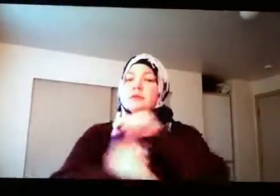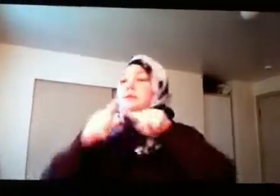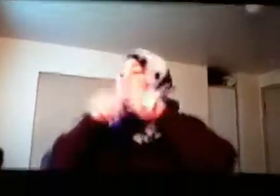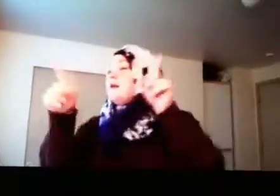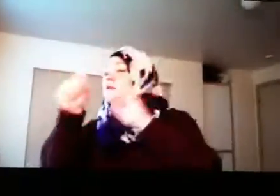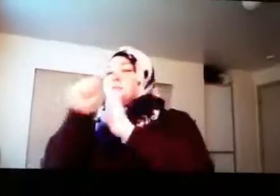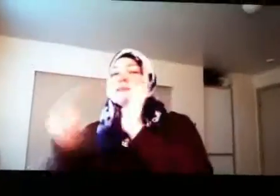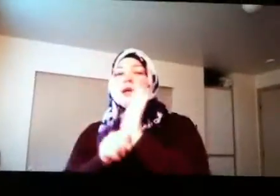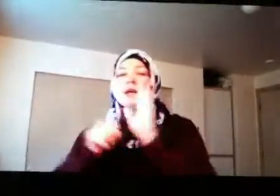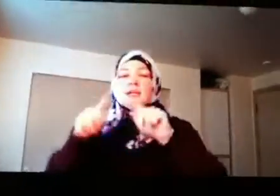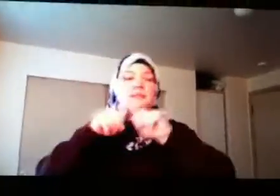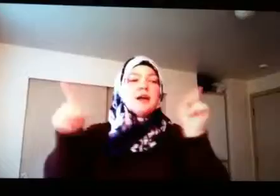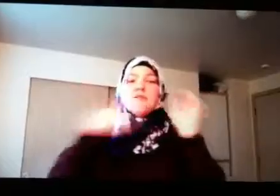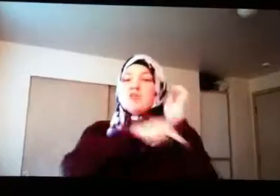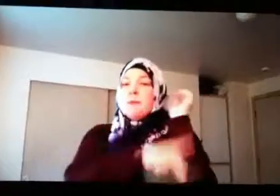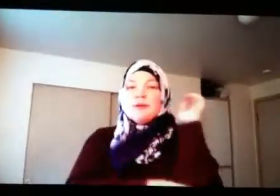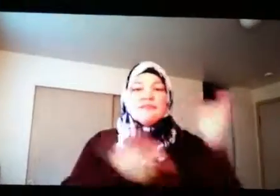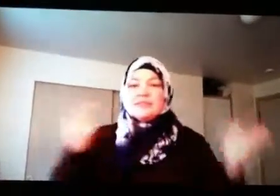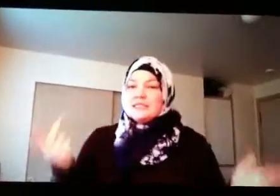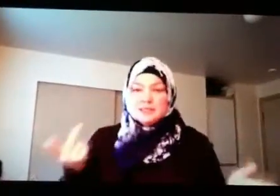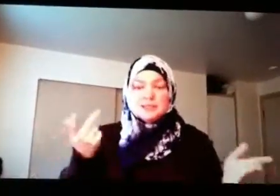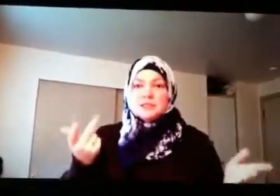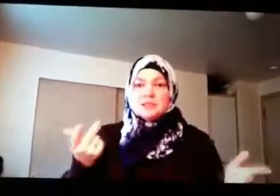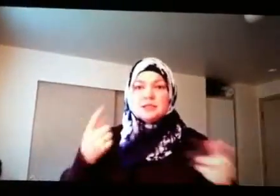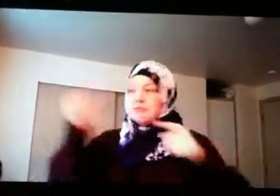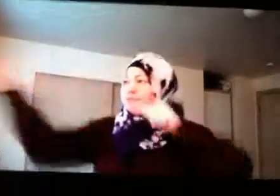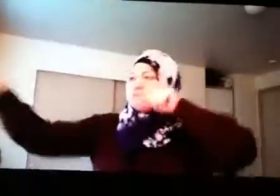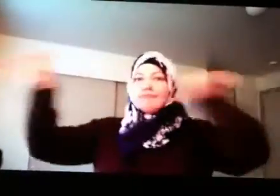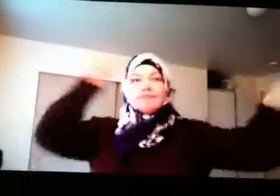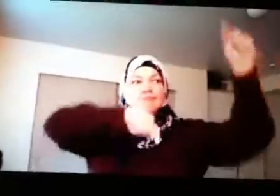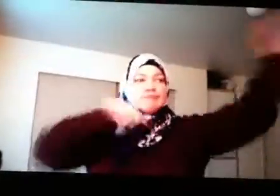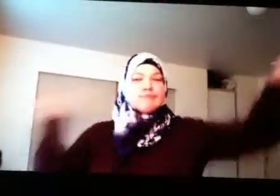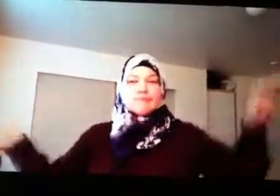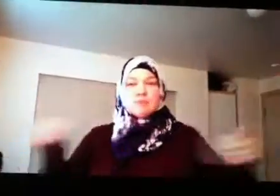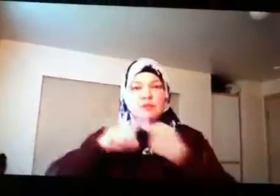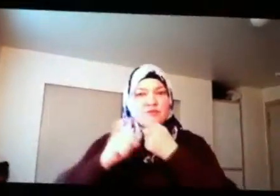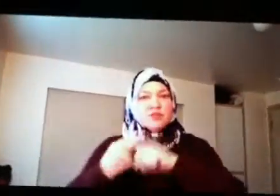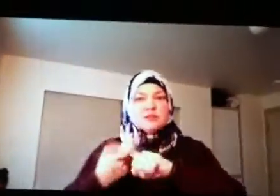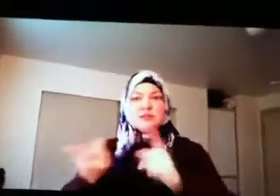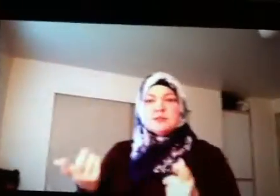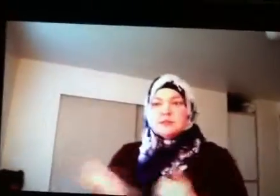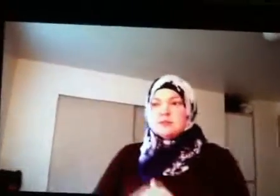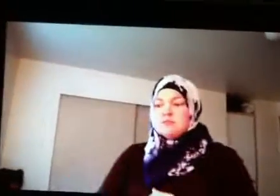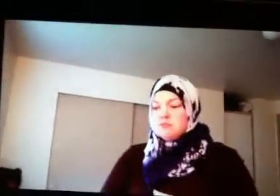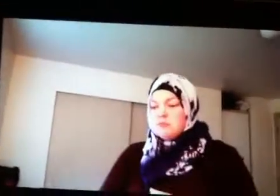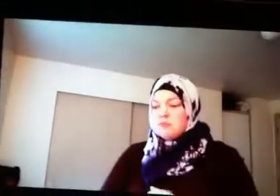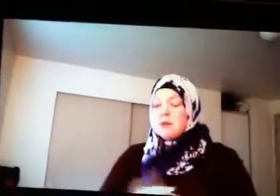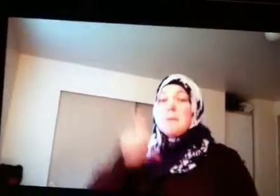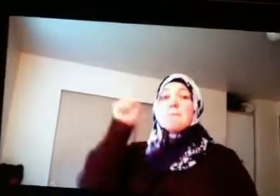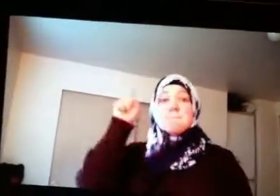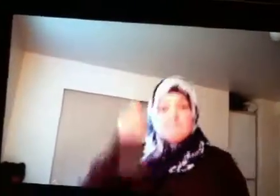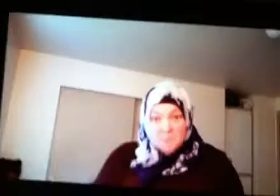In different countries or different states. can be different. Friends everywhere. She keeps sending me.